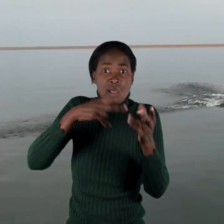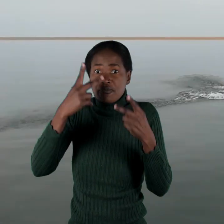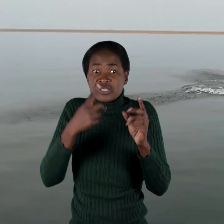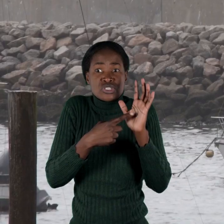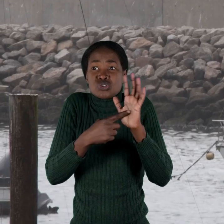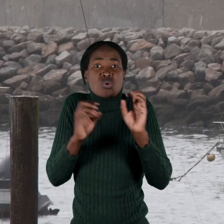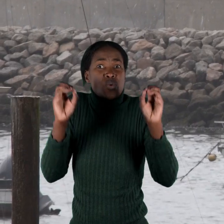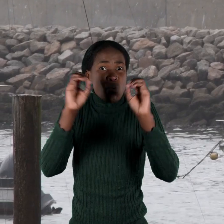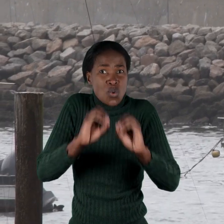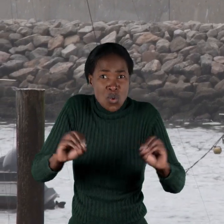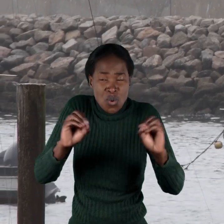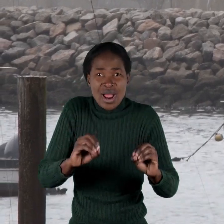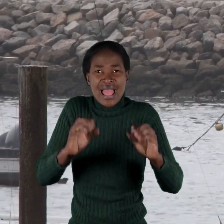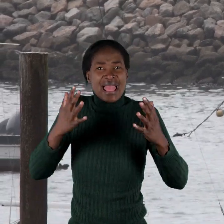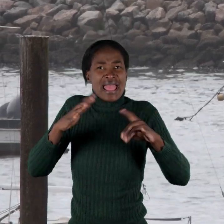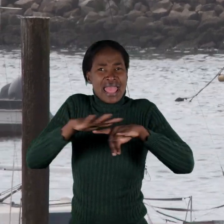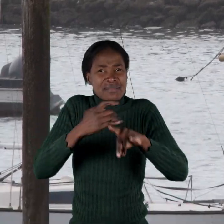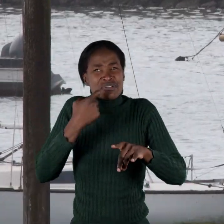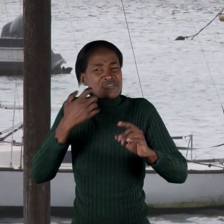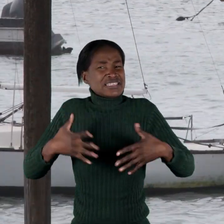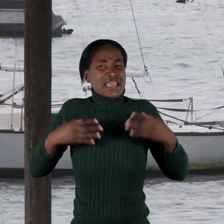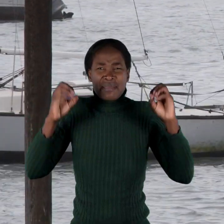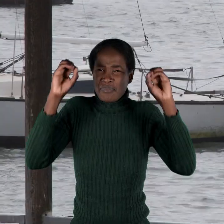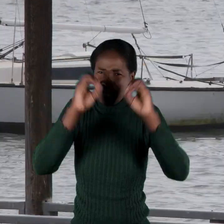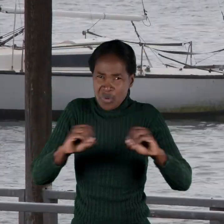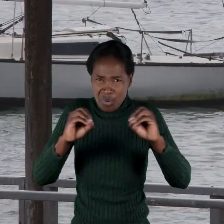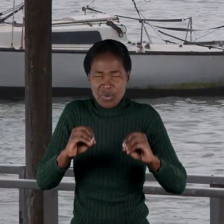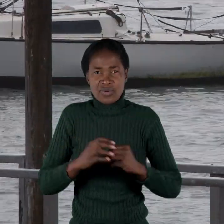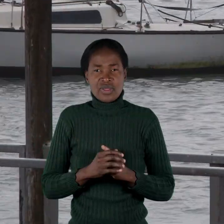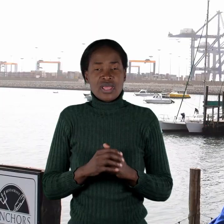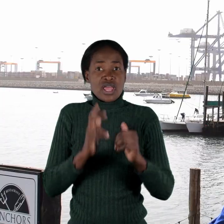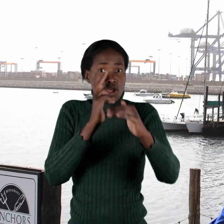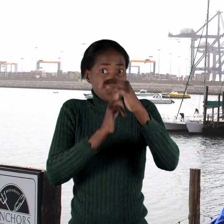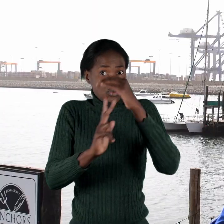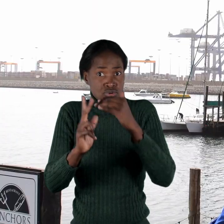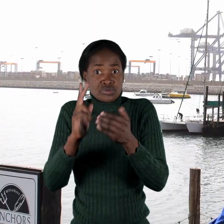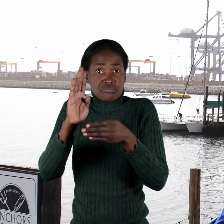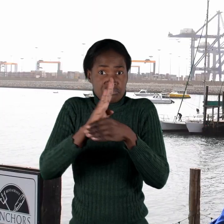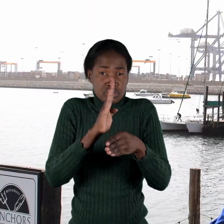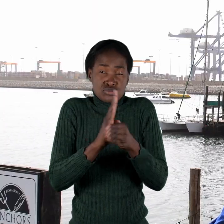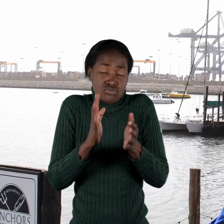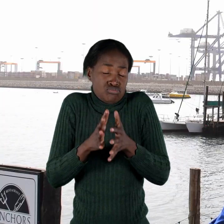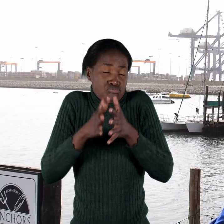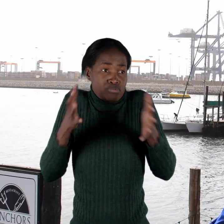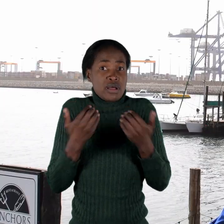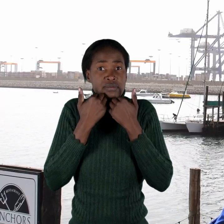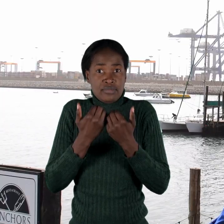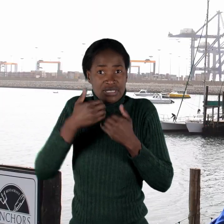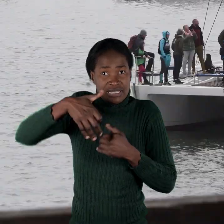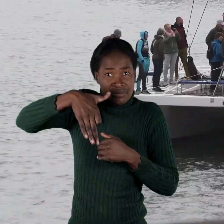and we most certainly don't have happy animals to show our tourists either. Tourism is one of the biggest industries we have here in Namibia, and